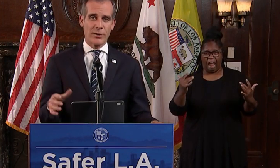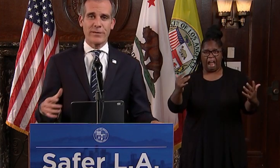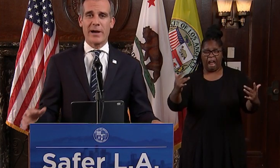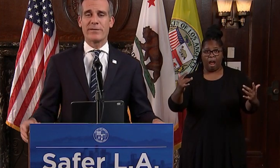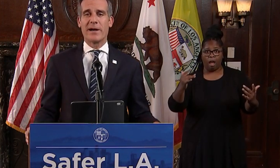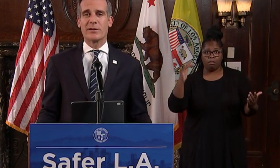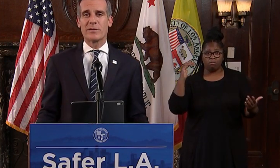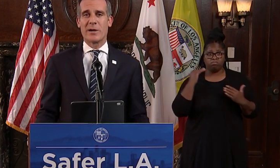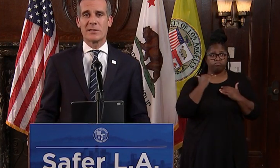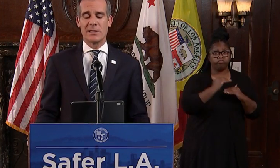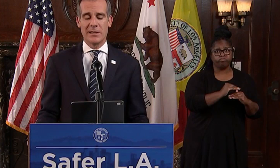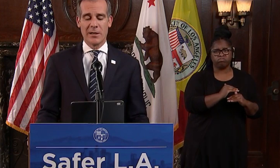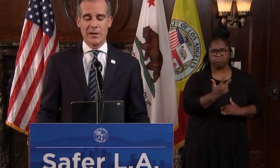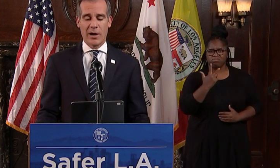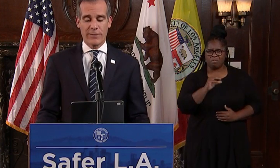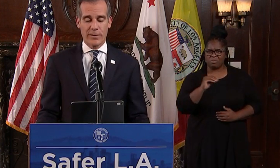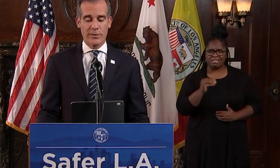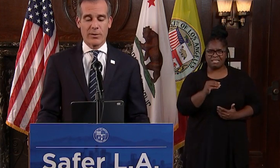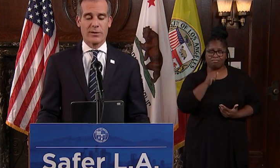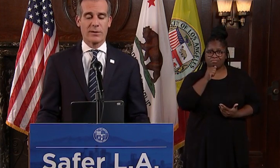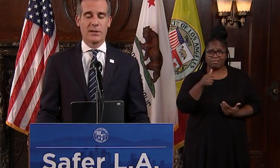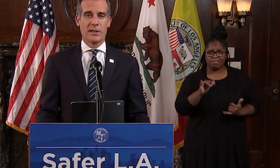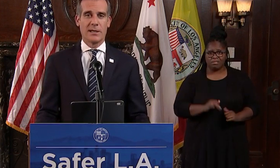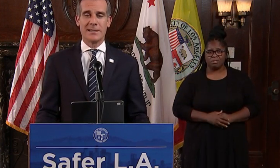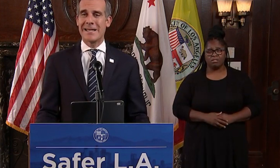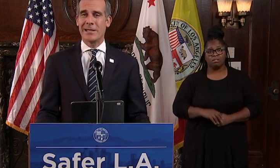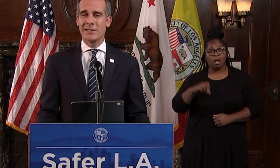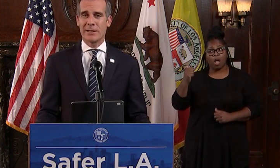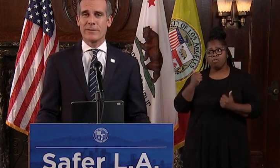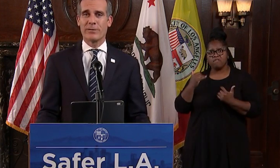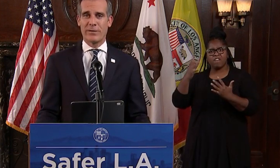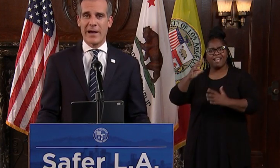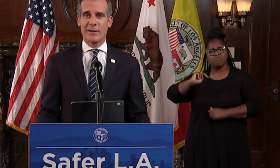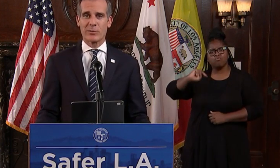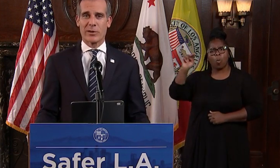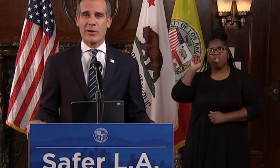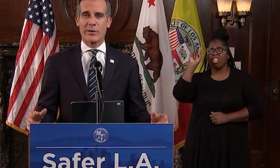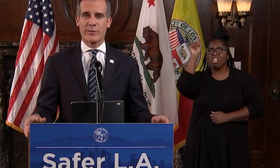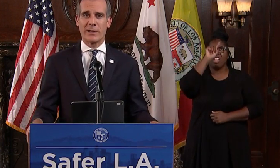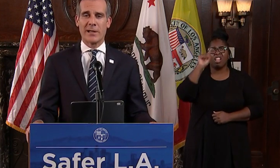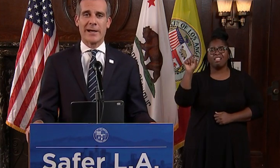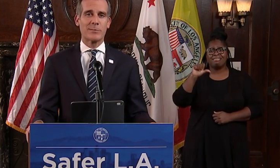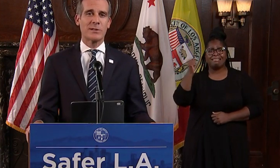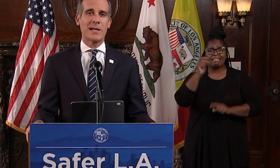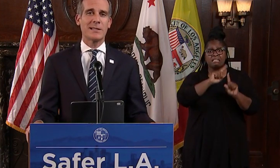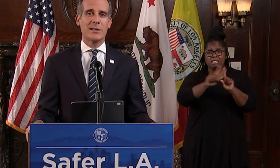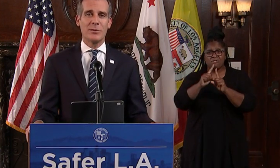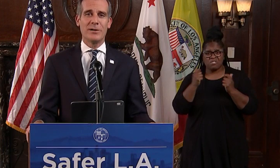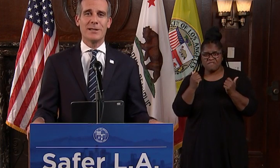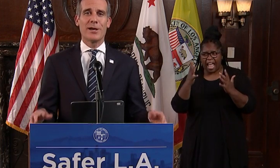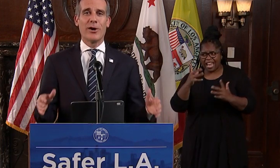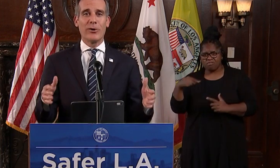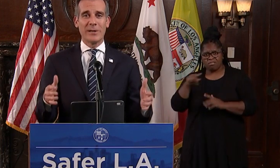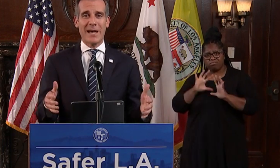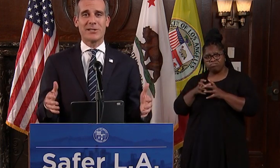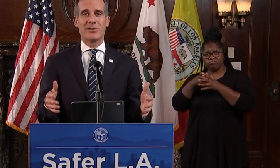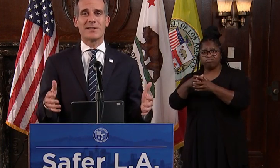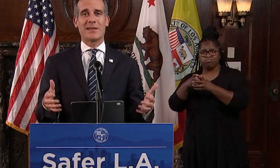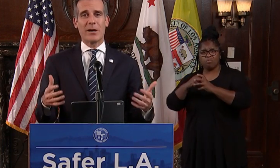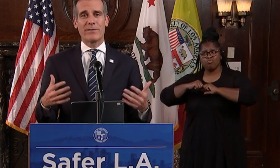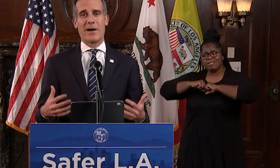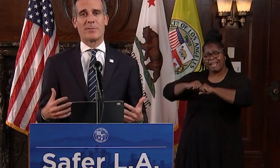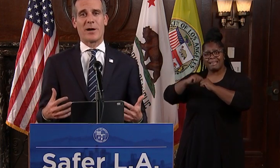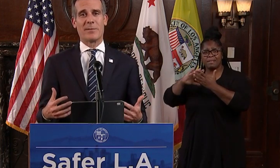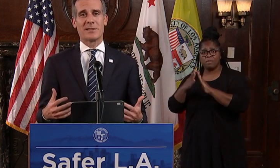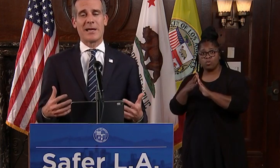Other firefighters from our city are further north in 10 different fires where they're on the front lines protecting communities who last year